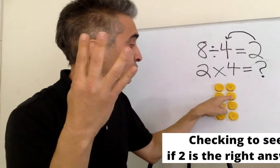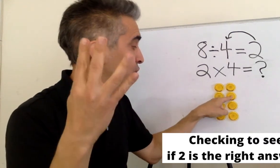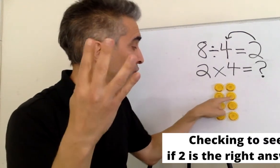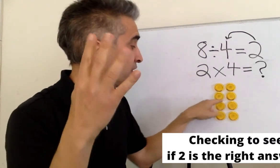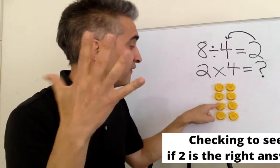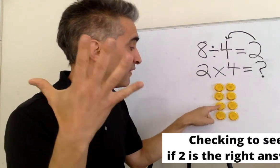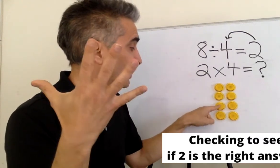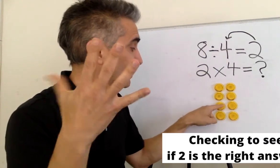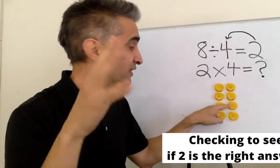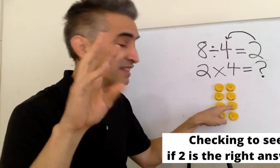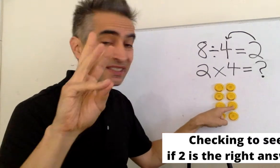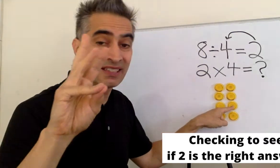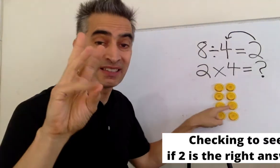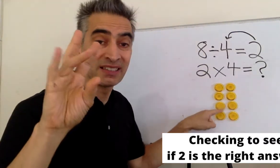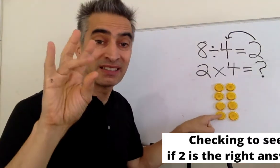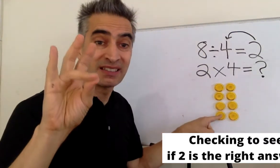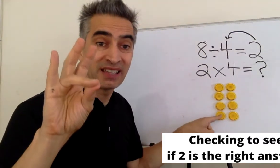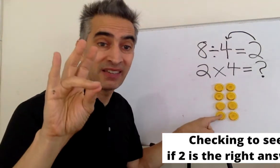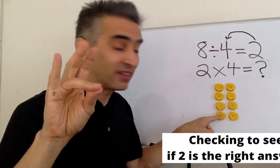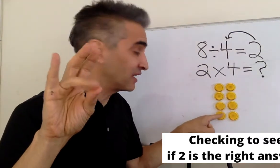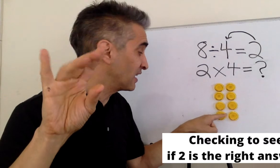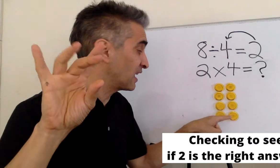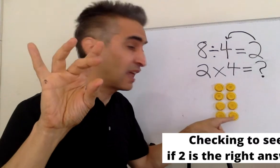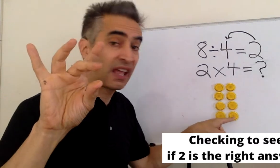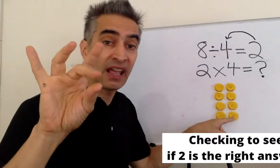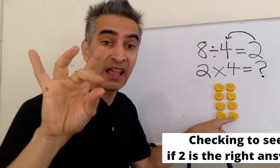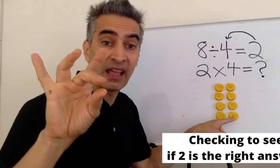four, five, six, seven, eight.